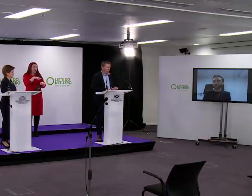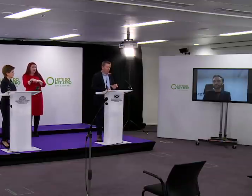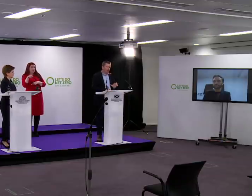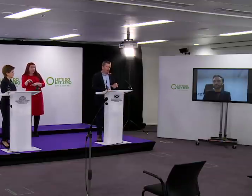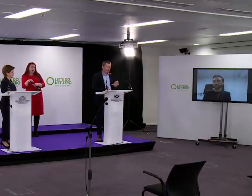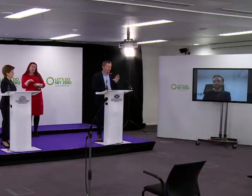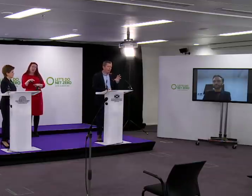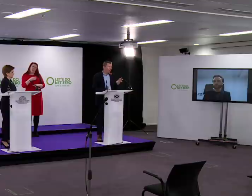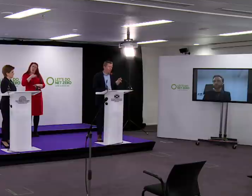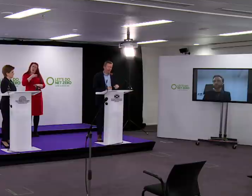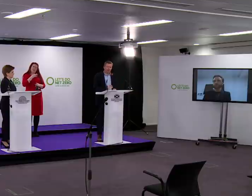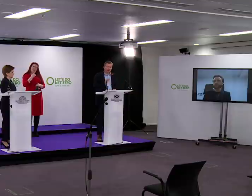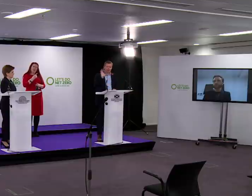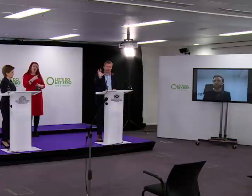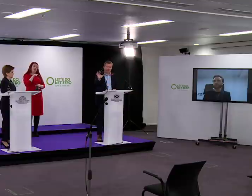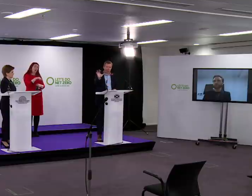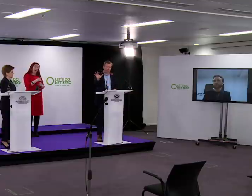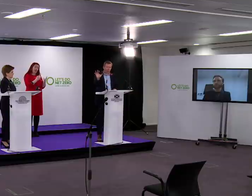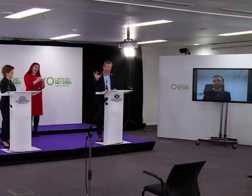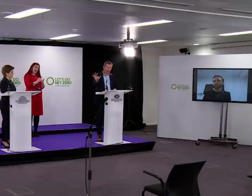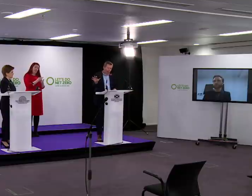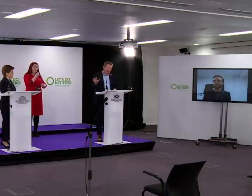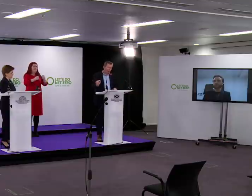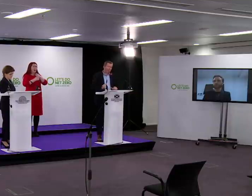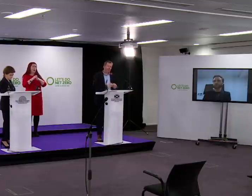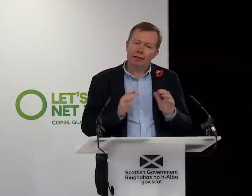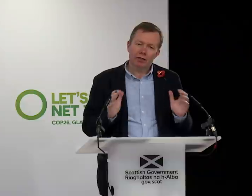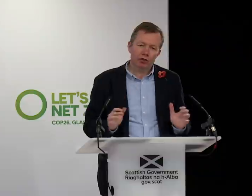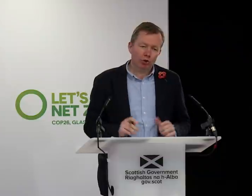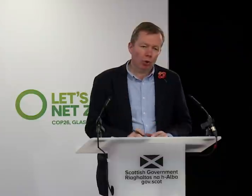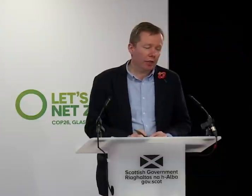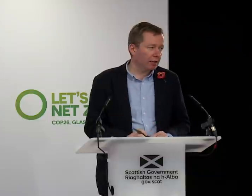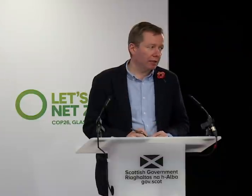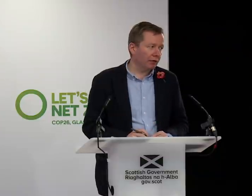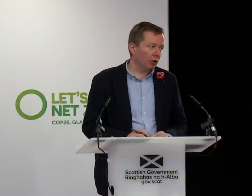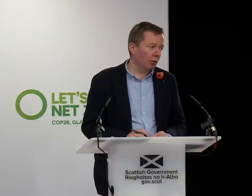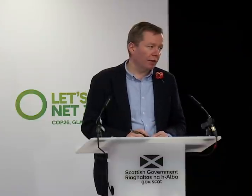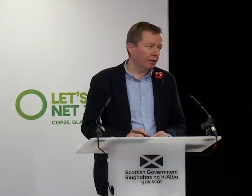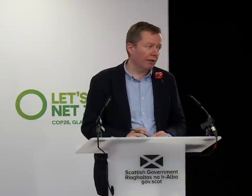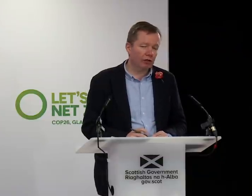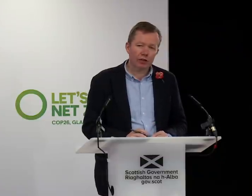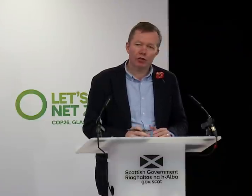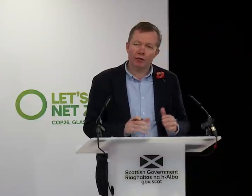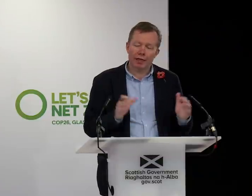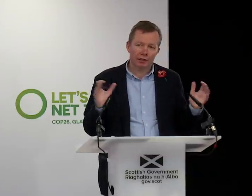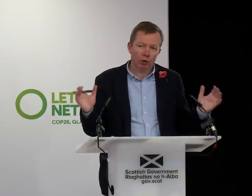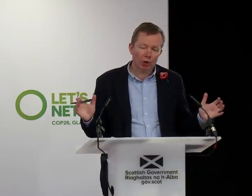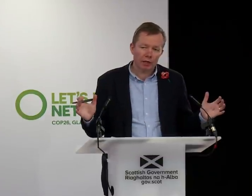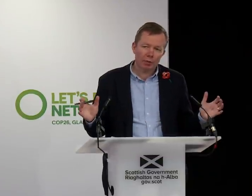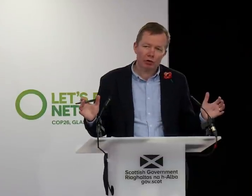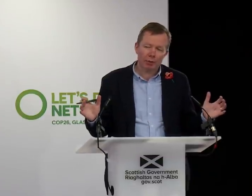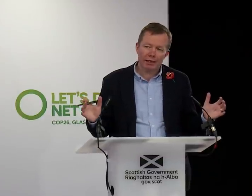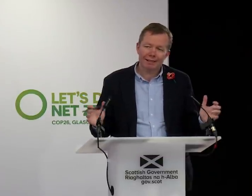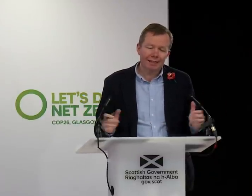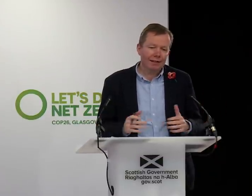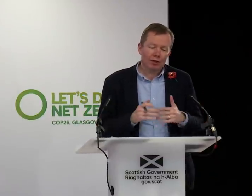So suggesting one thing led to another thing is notoriously difficult with an infectious agent that has a long